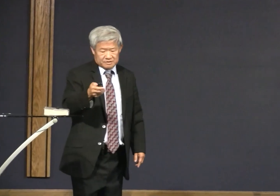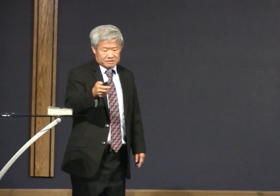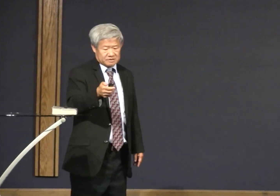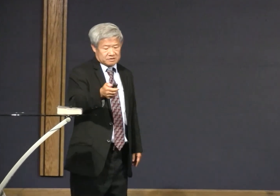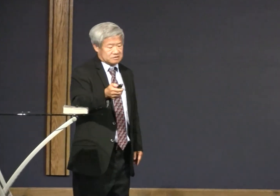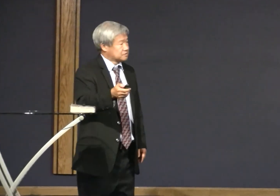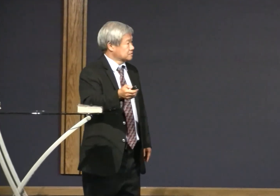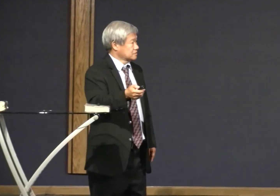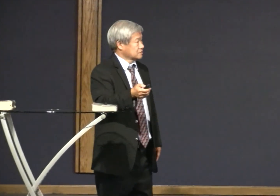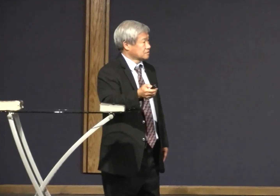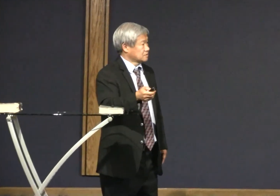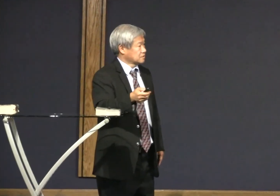until God judges